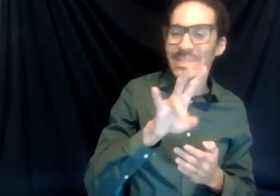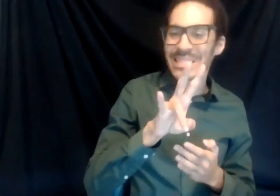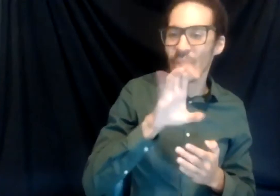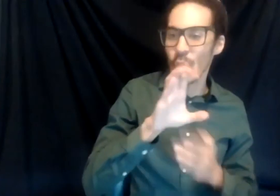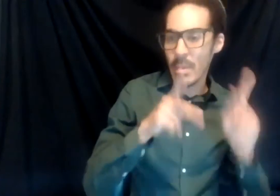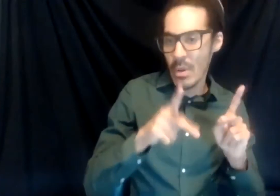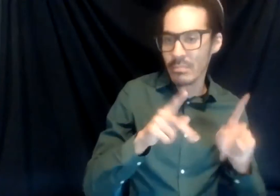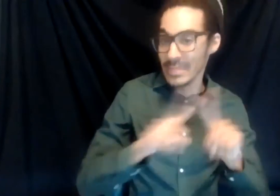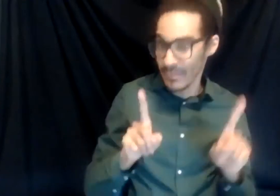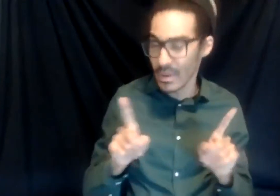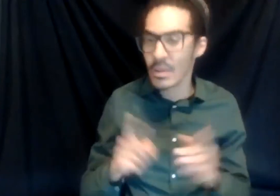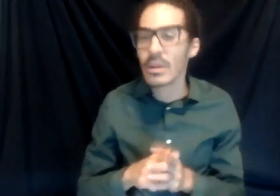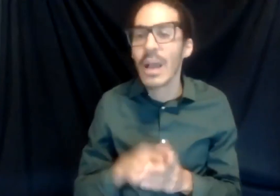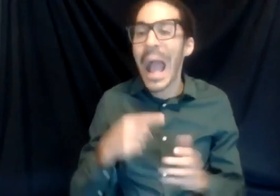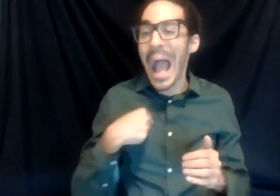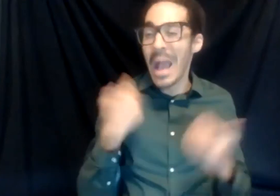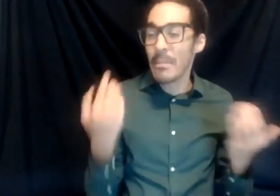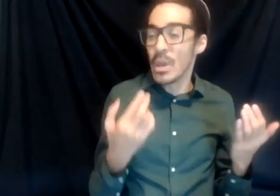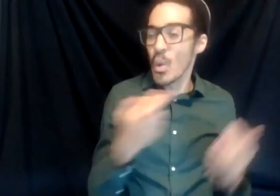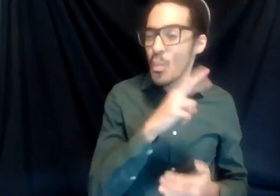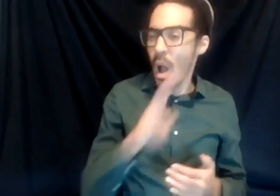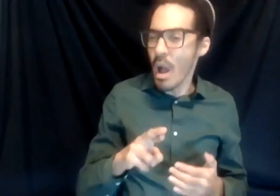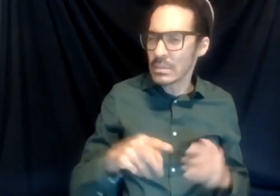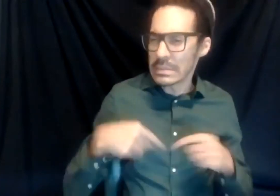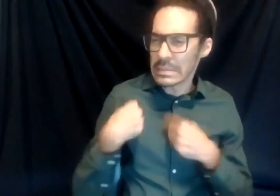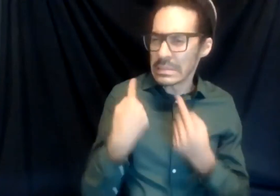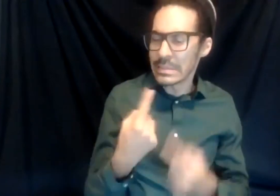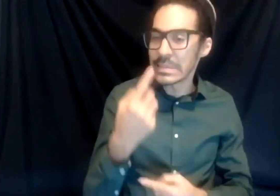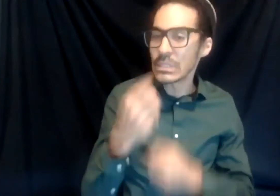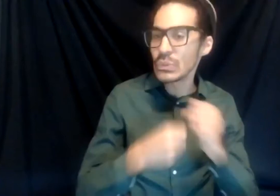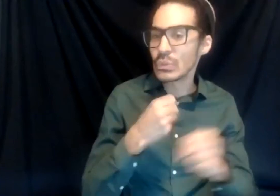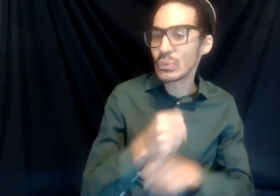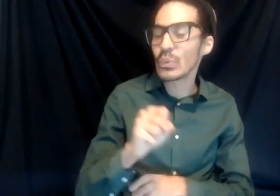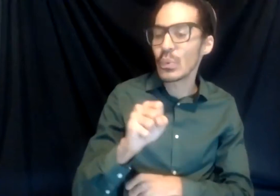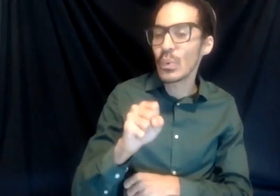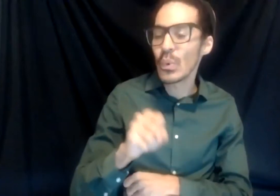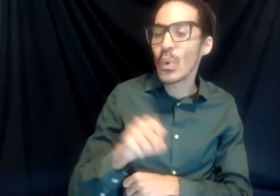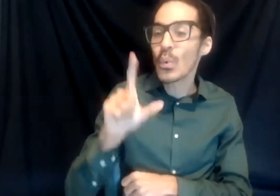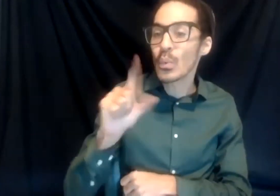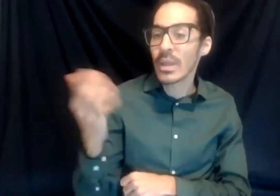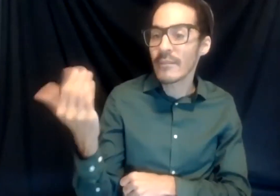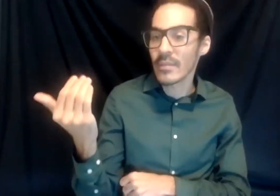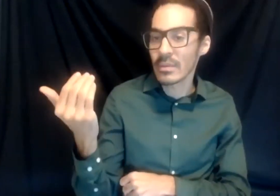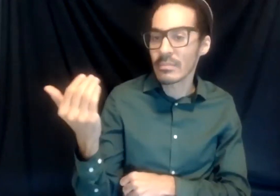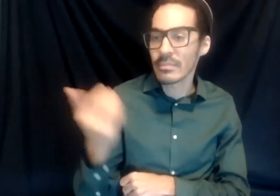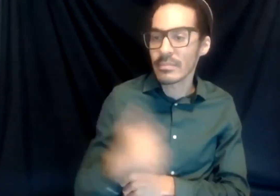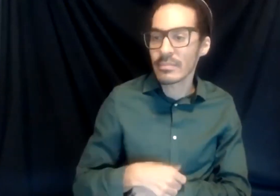I've been in Rochester since 2015. And pretty much, I think I have a very